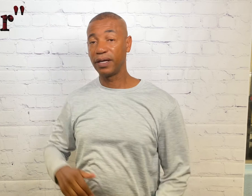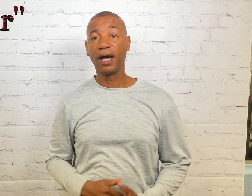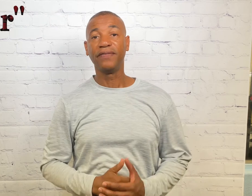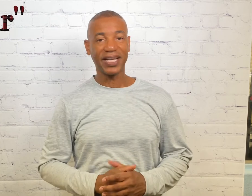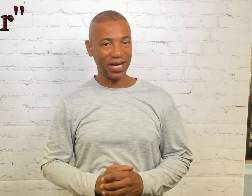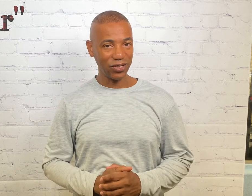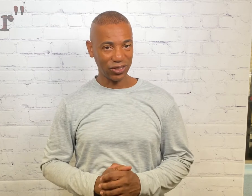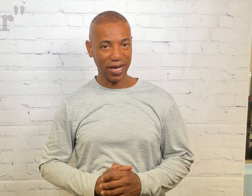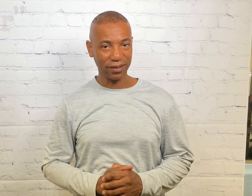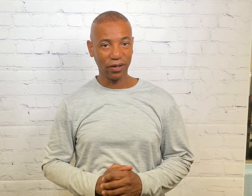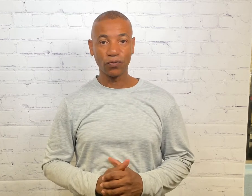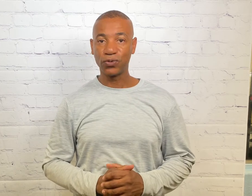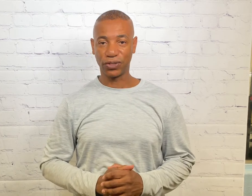That's how you sign rooster.